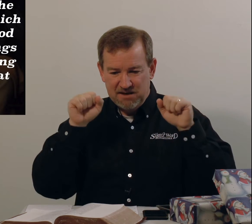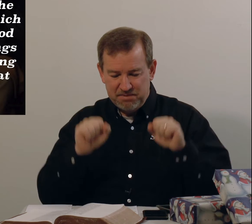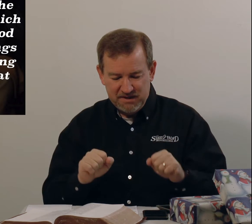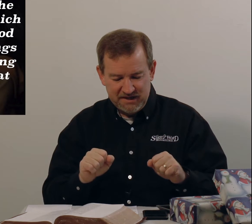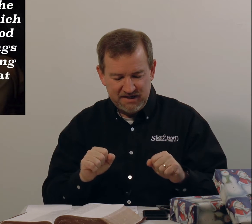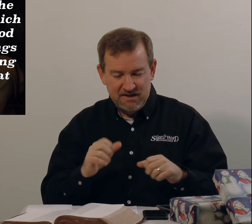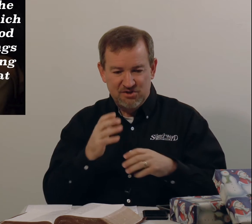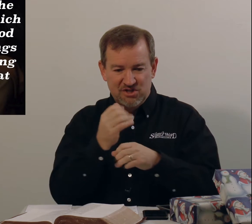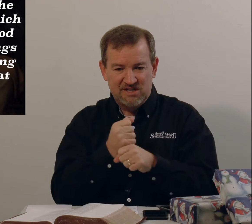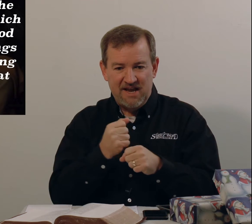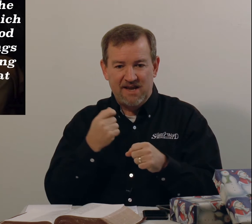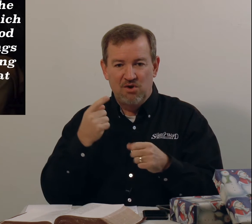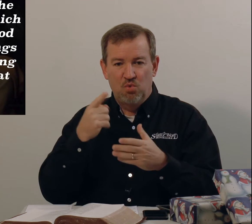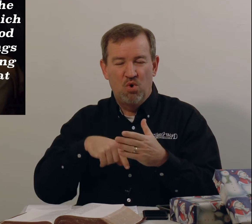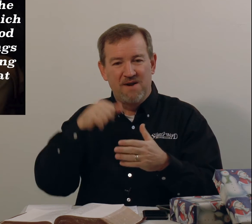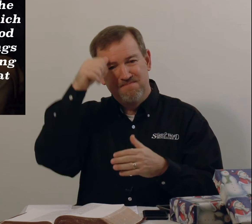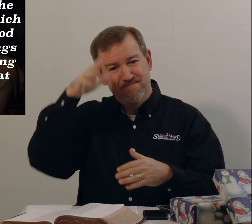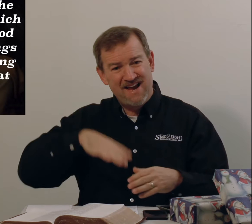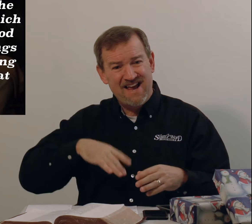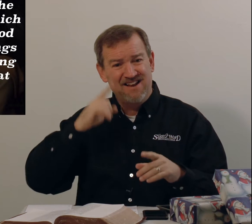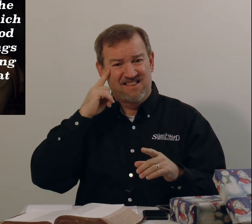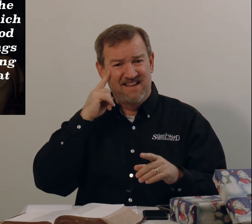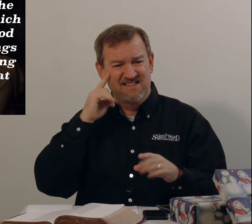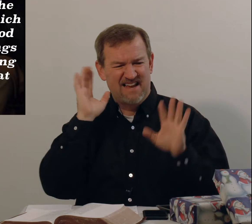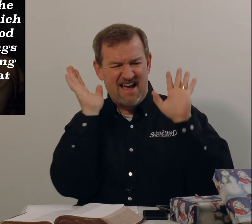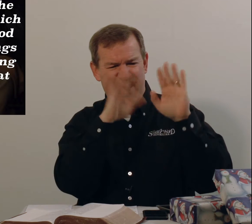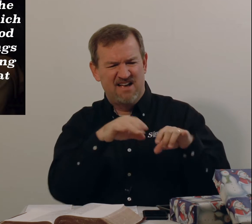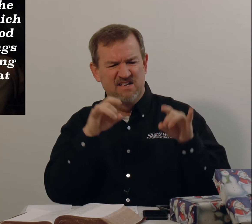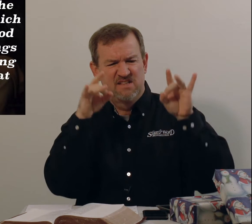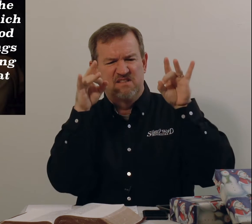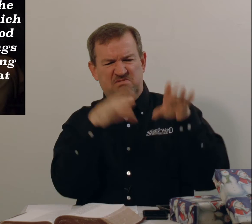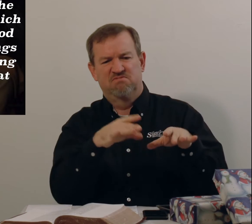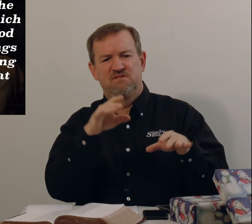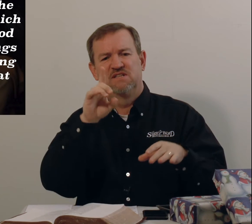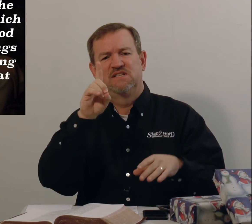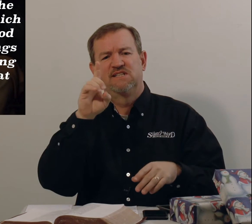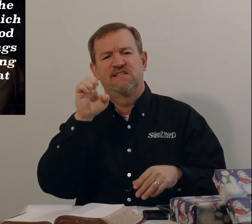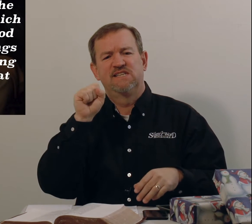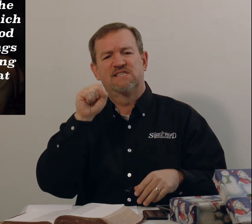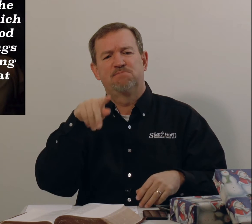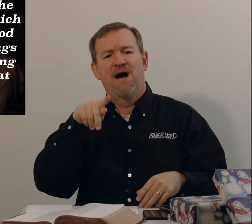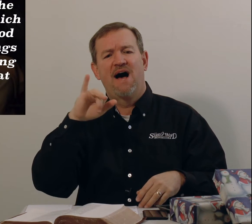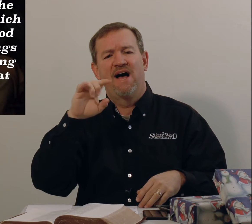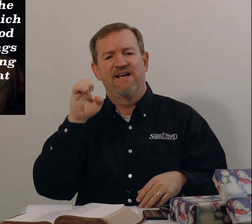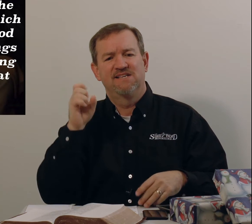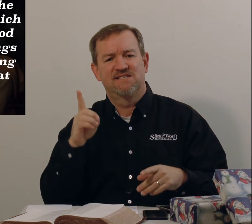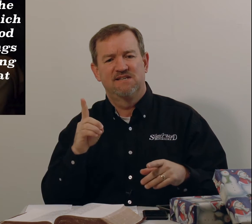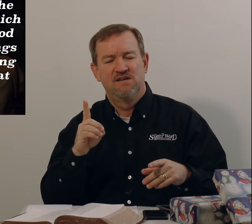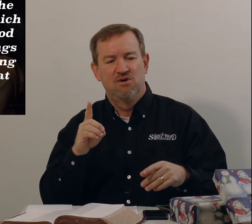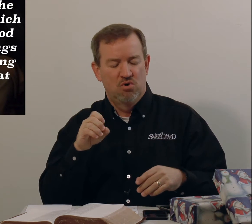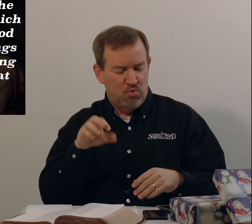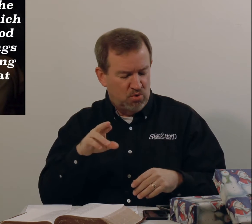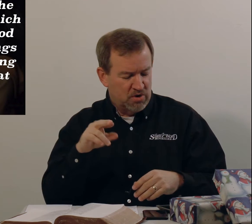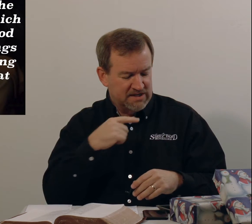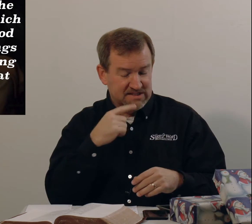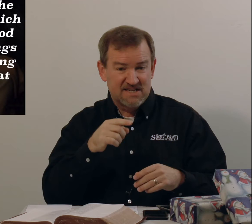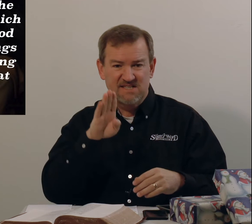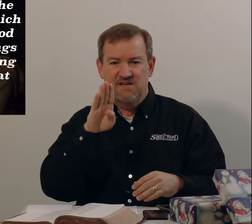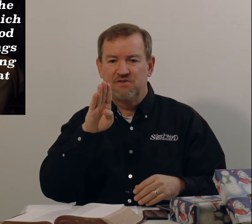ability to take what man thinks, ah, despised, or as it says here,